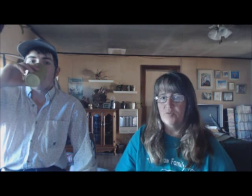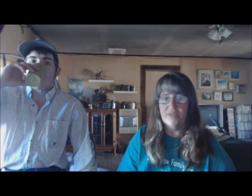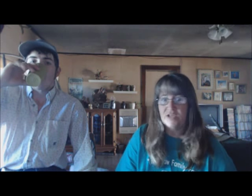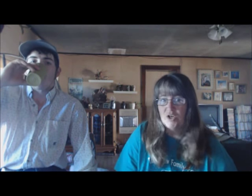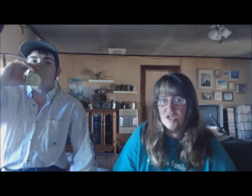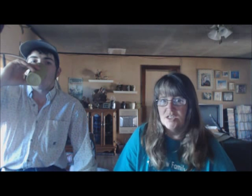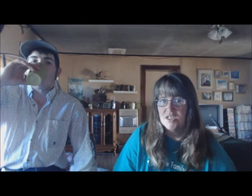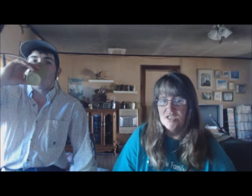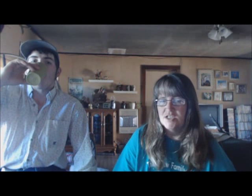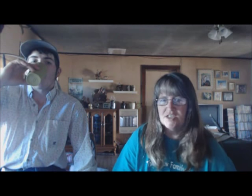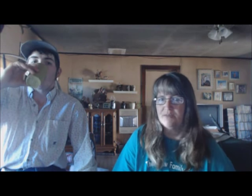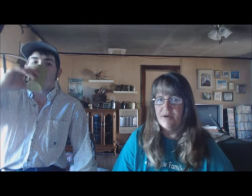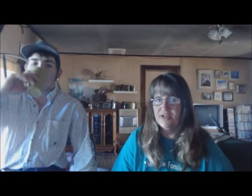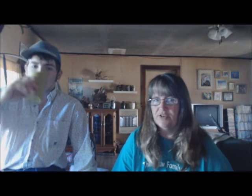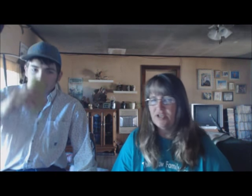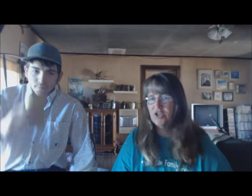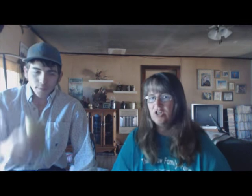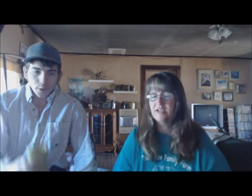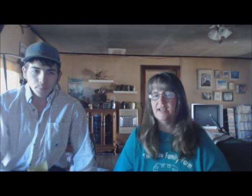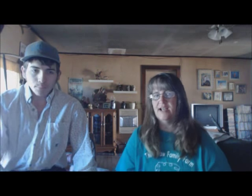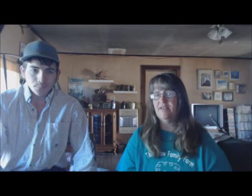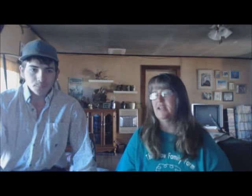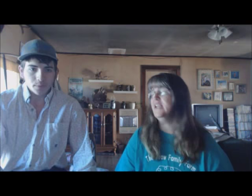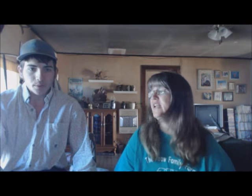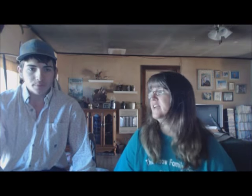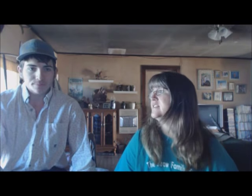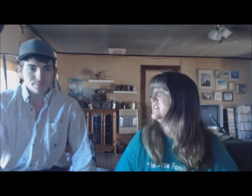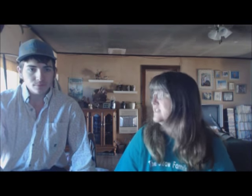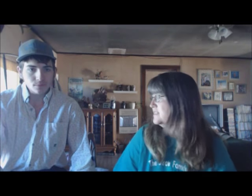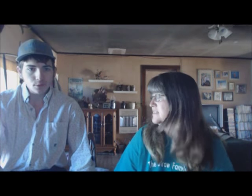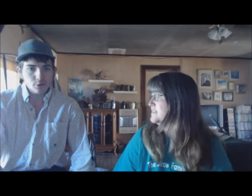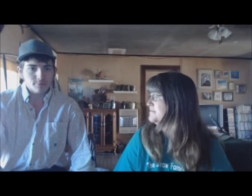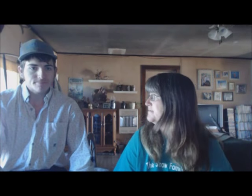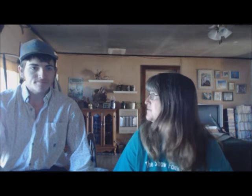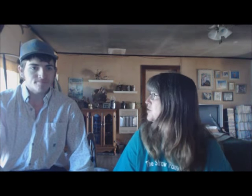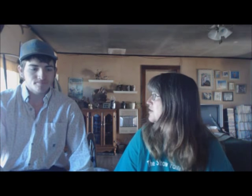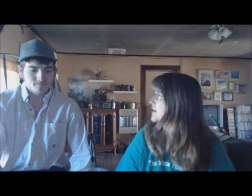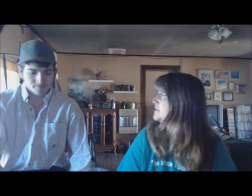like with the dogs. Just like potty training a dog, and I haven't had any accidents since. Correct?